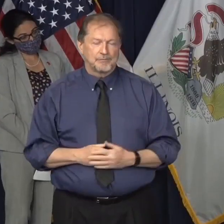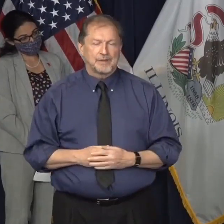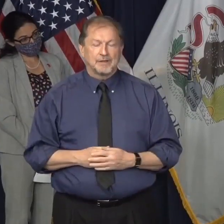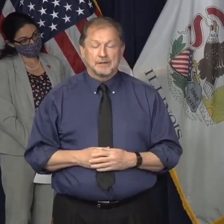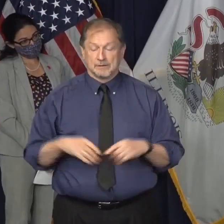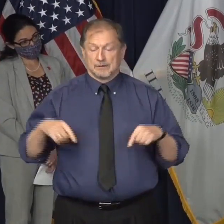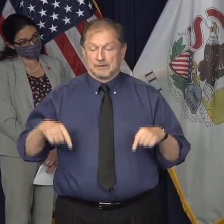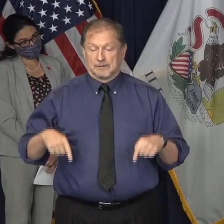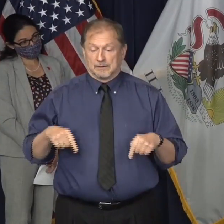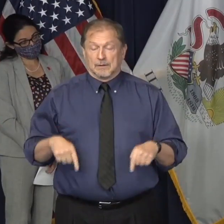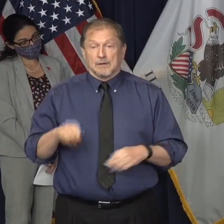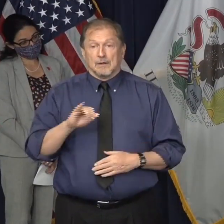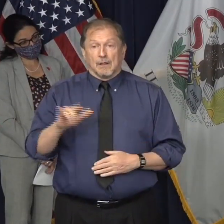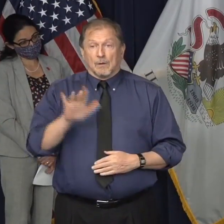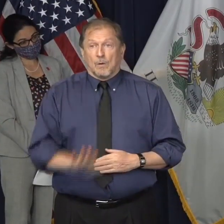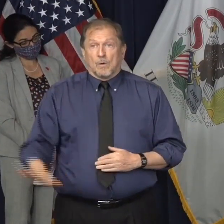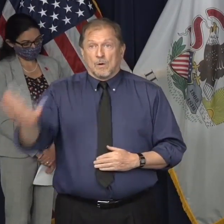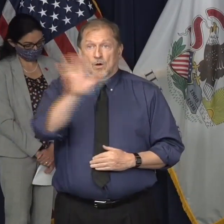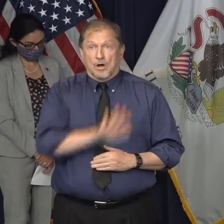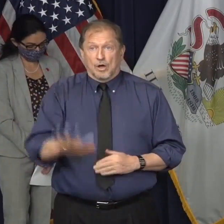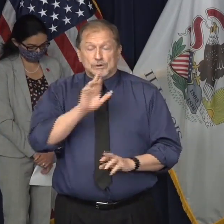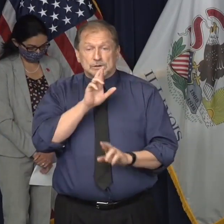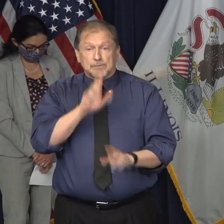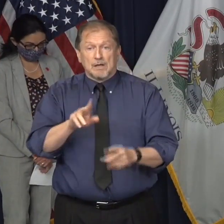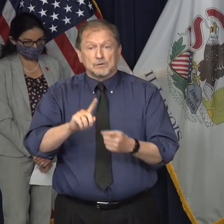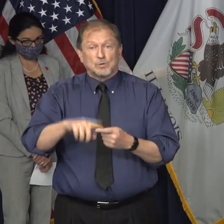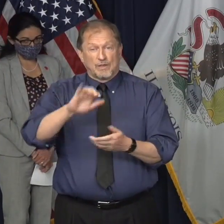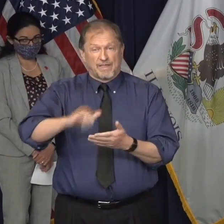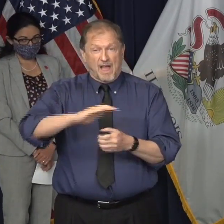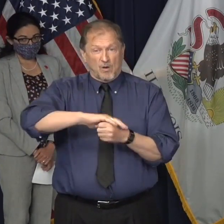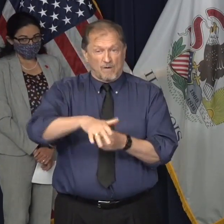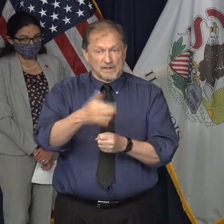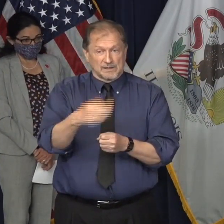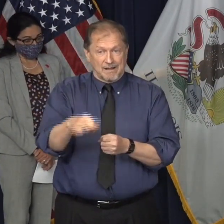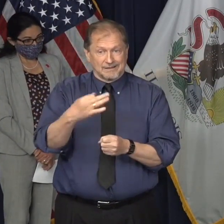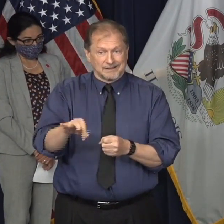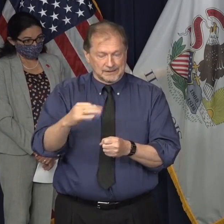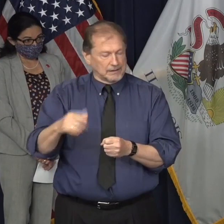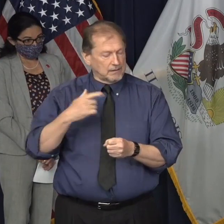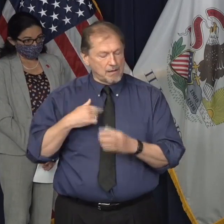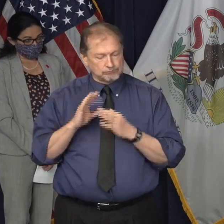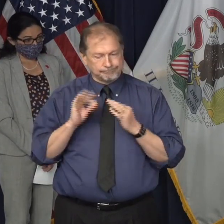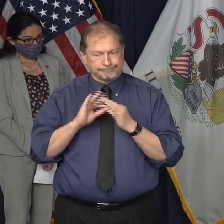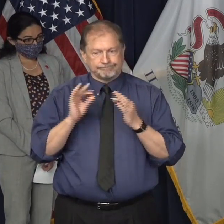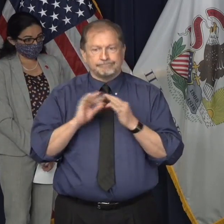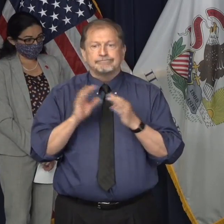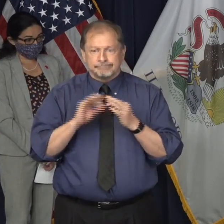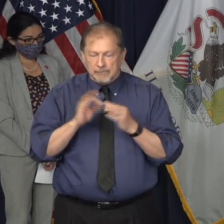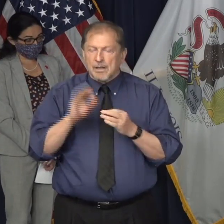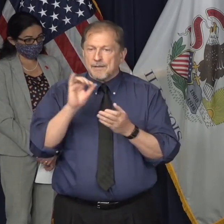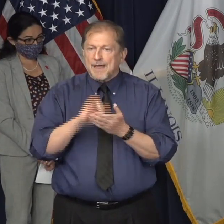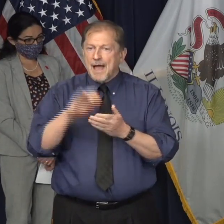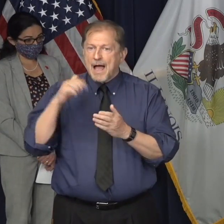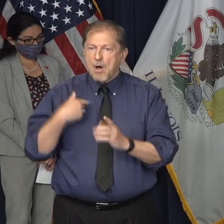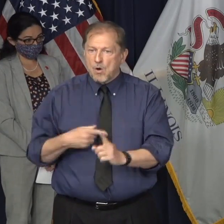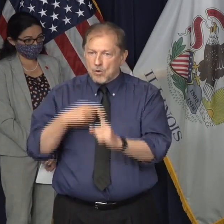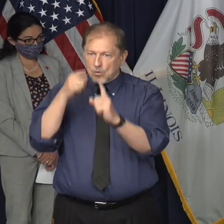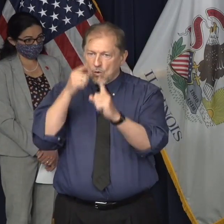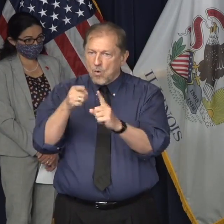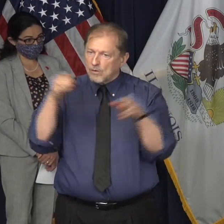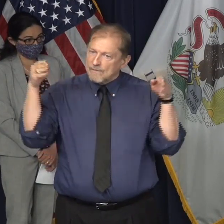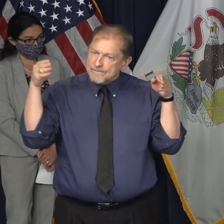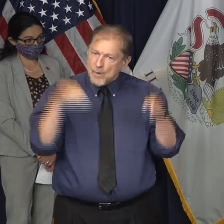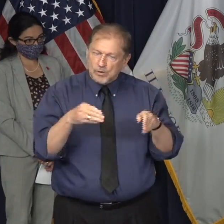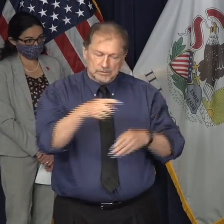In Illinois' response to COVID-19, I have said since the beginning that we are operating with a specific focus on our residents